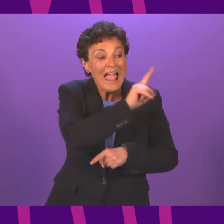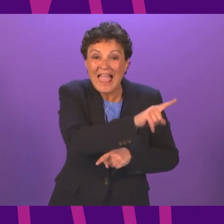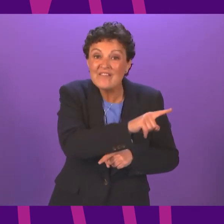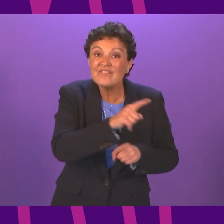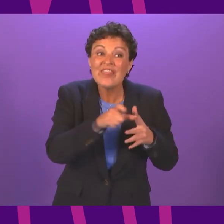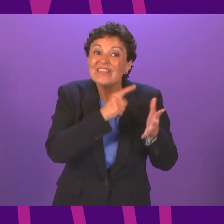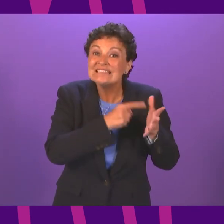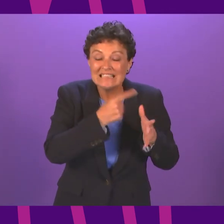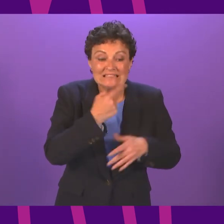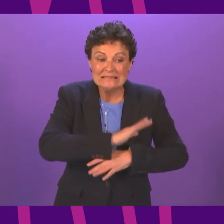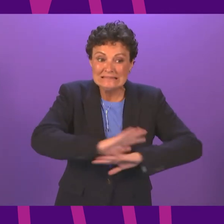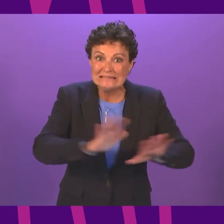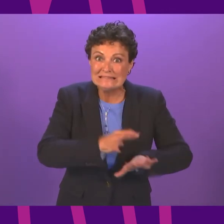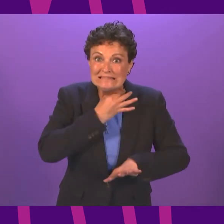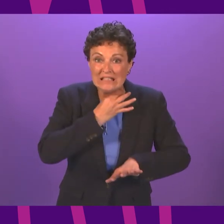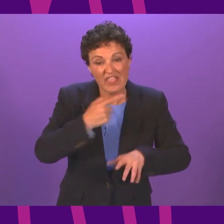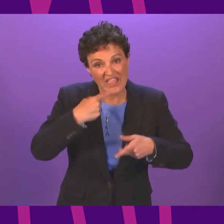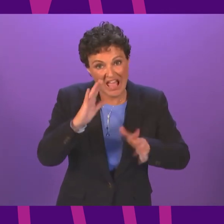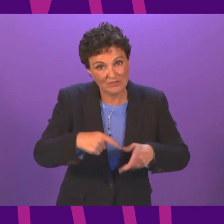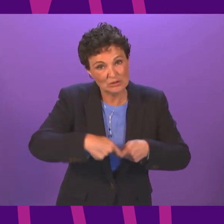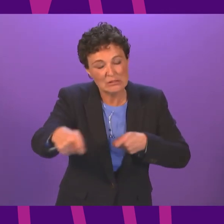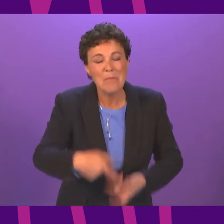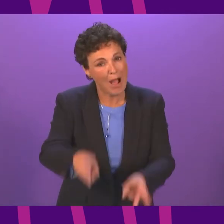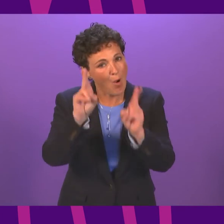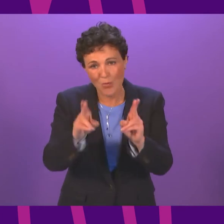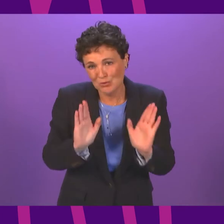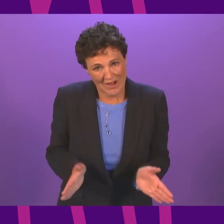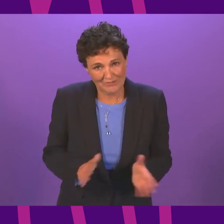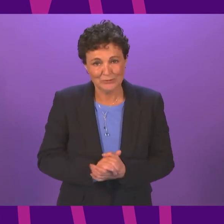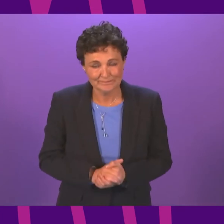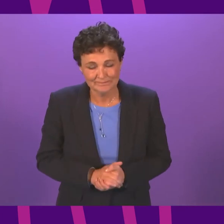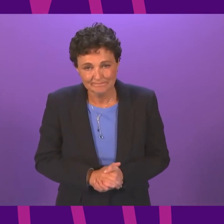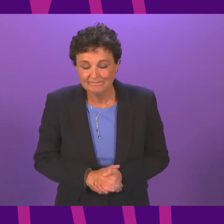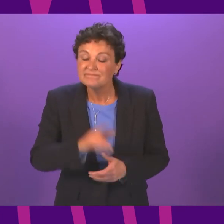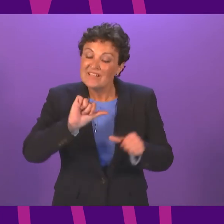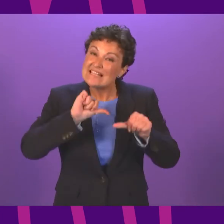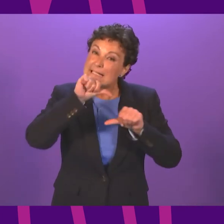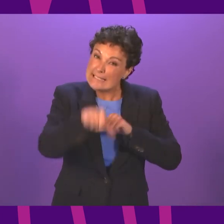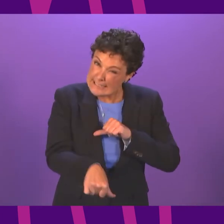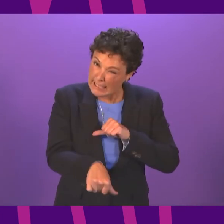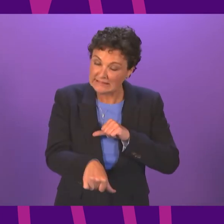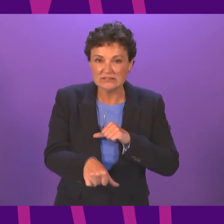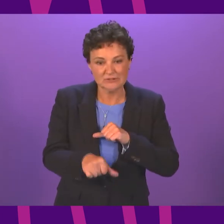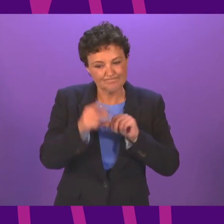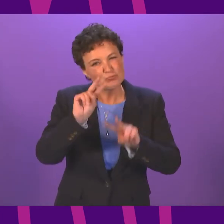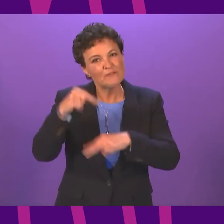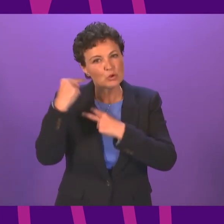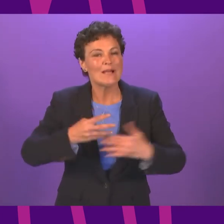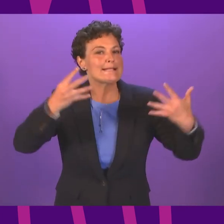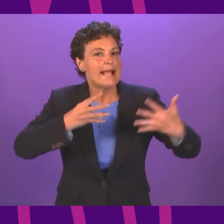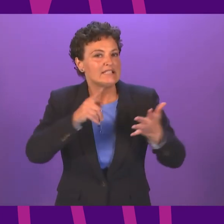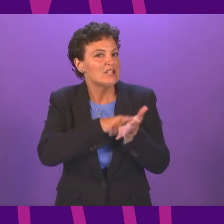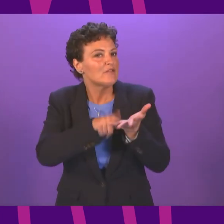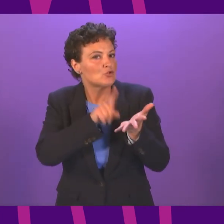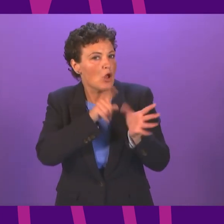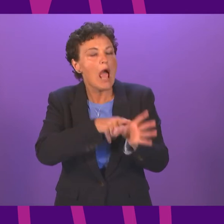though I very much hope that will not be necessary. The next scheduled review point will be the 19th of July, though we will confirm the position a